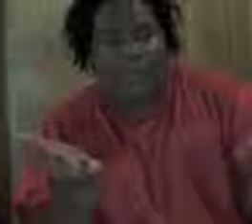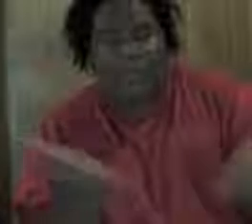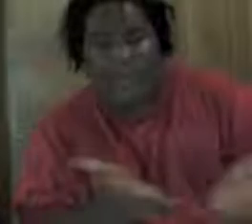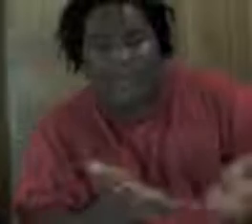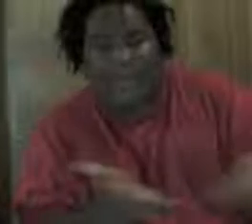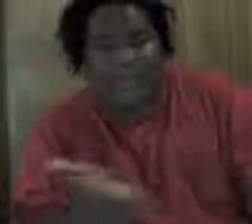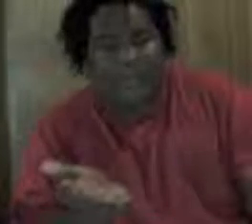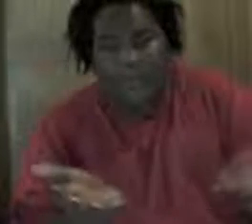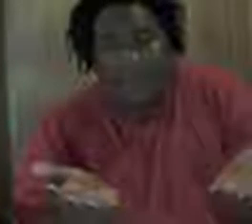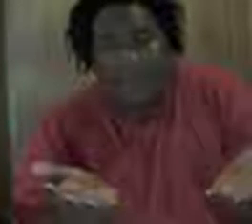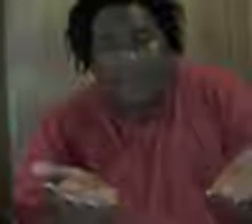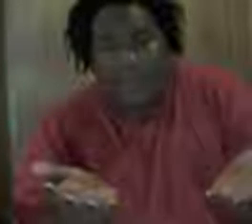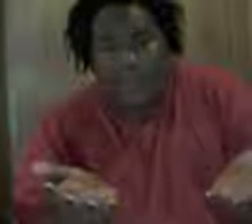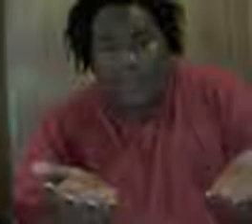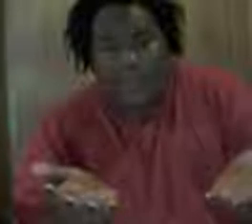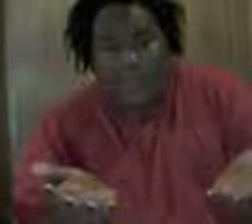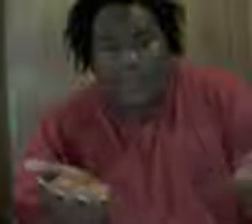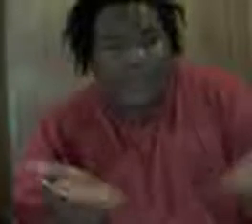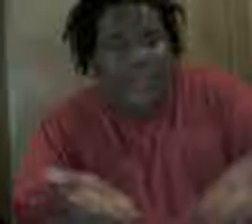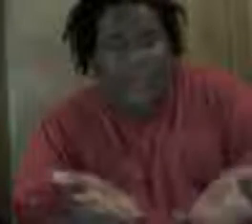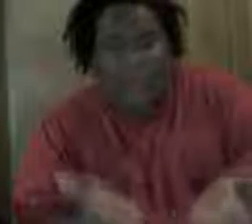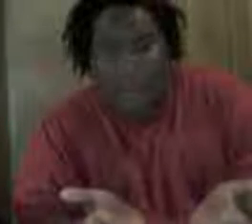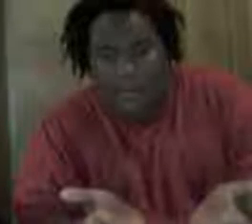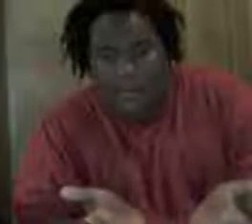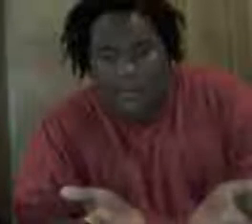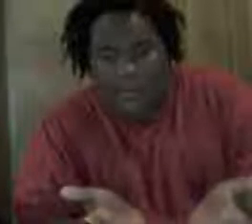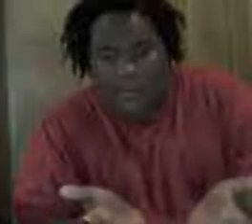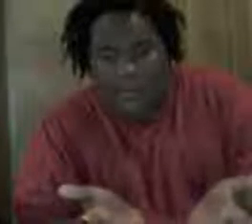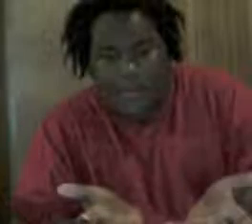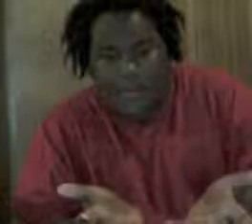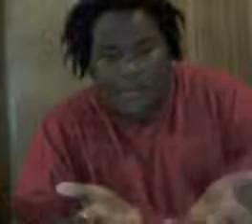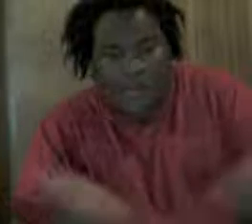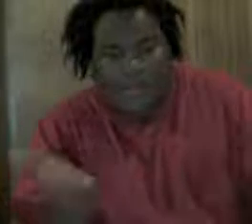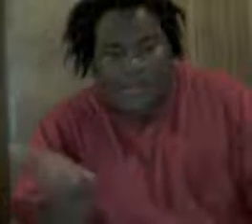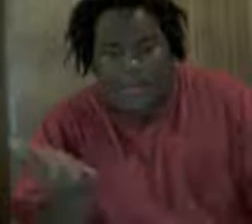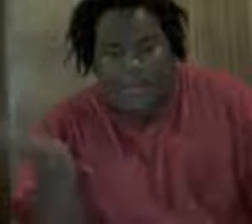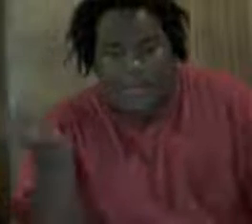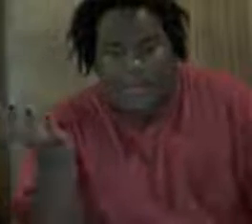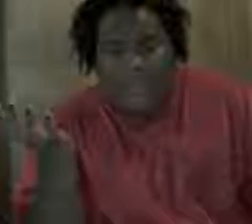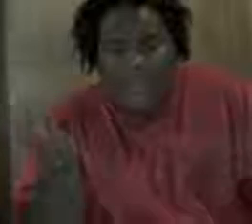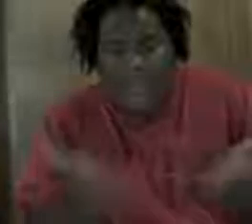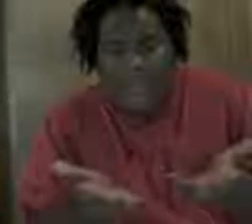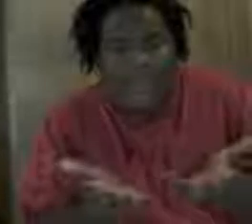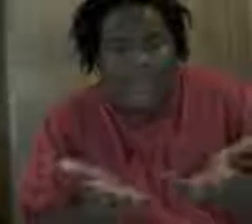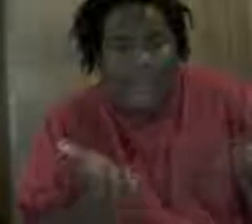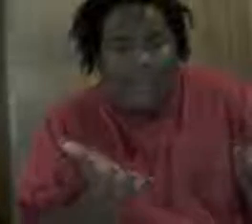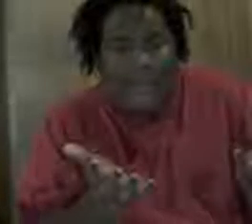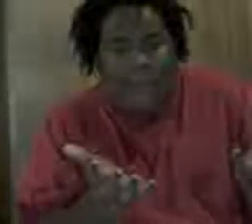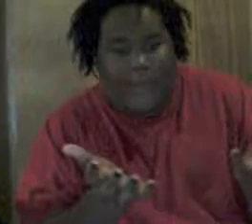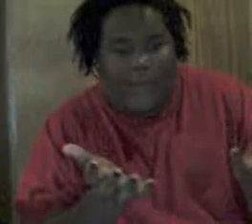One being FC'd for the first time, it's a goddamn Rick Roll, it's not funny, it's not being funny like a